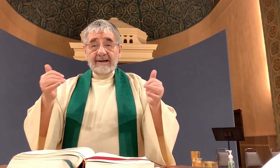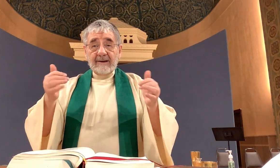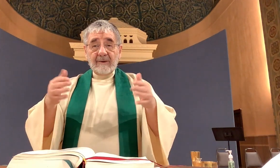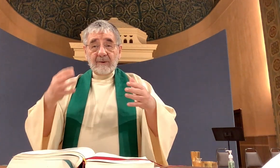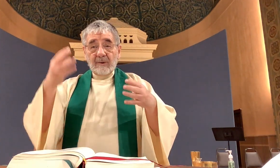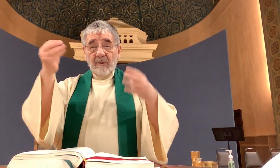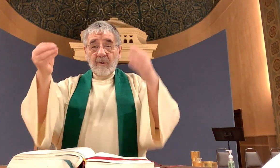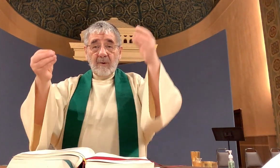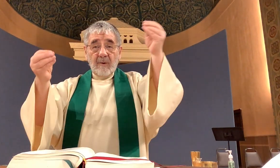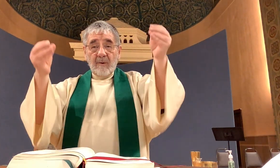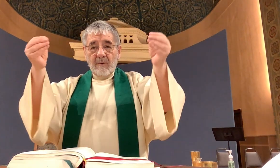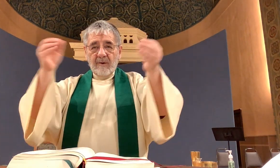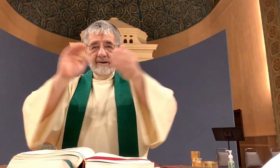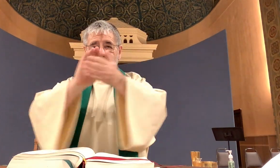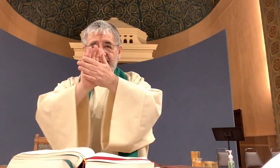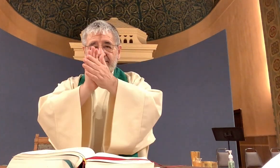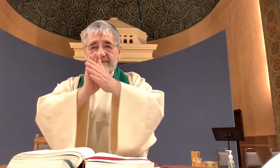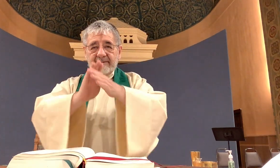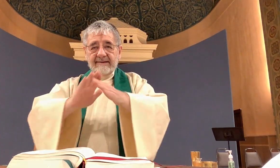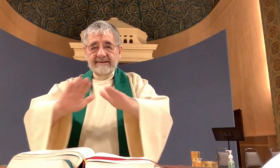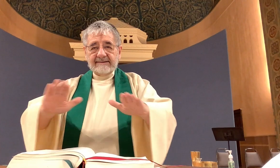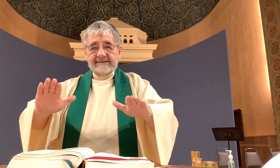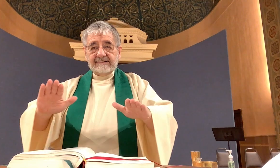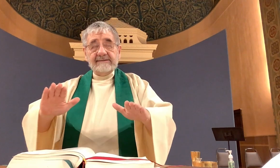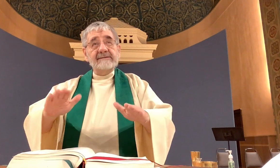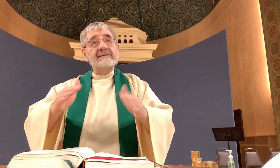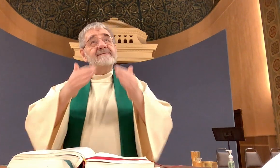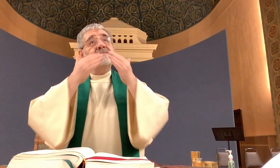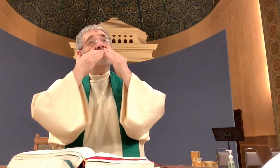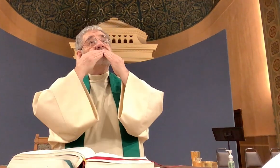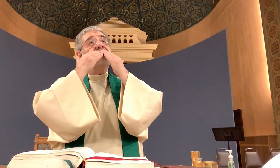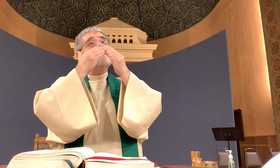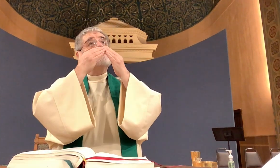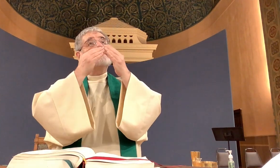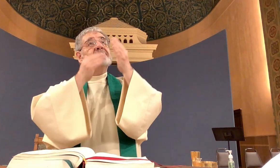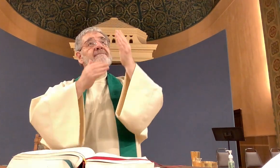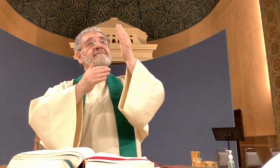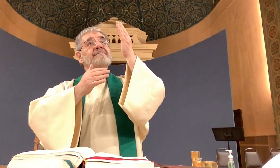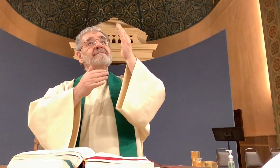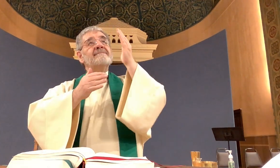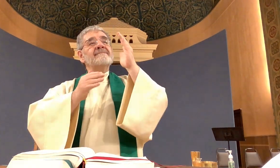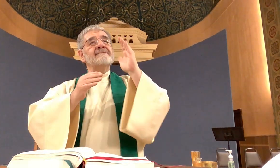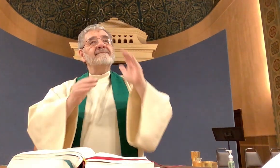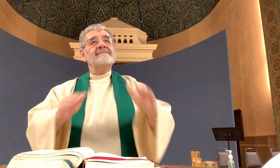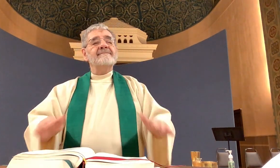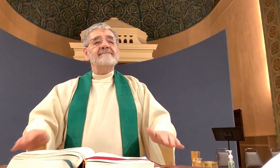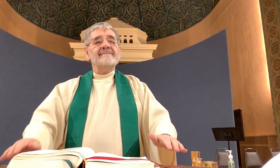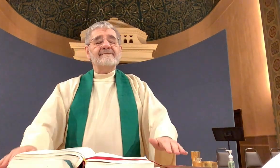ended. Go now with peace. Thanks be to God.